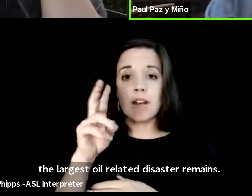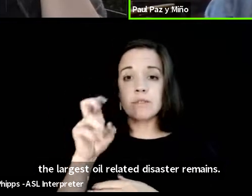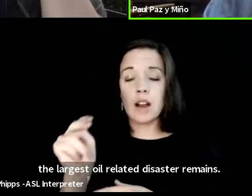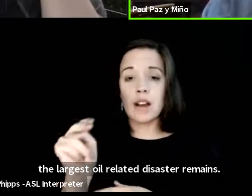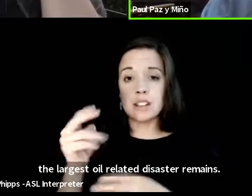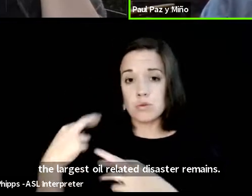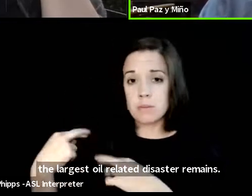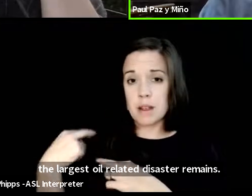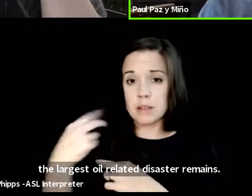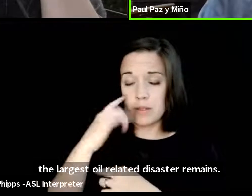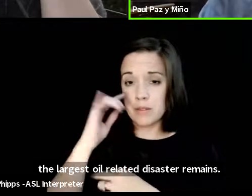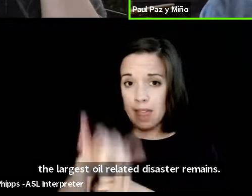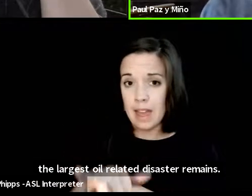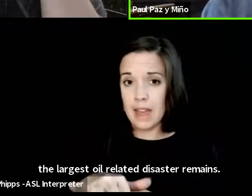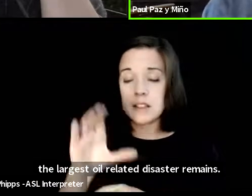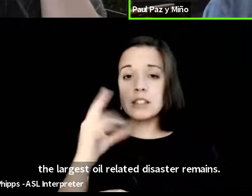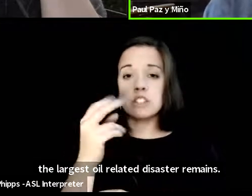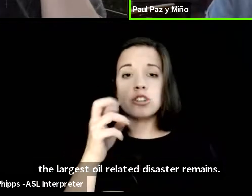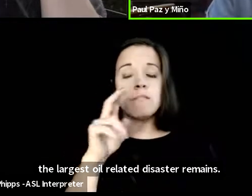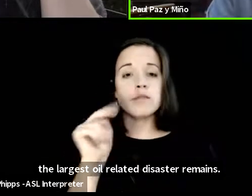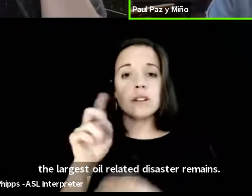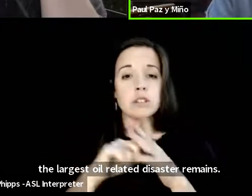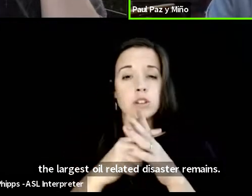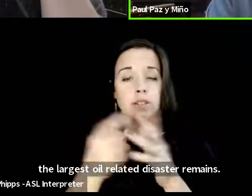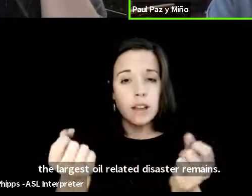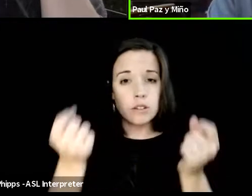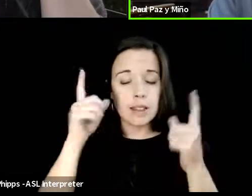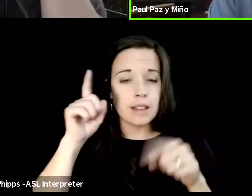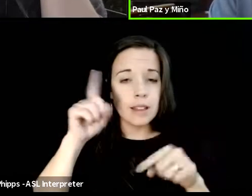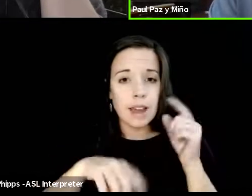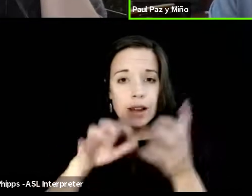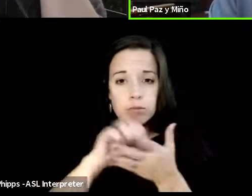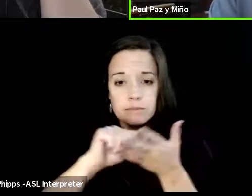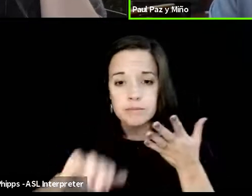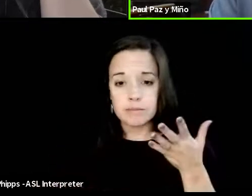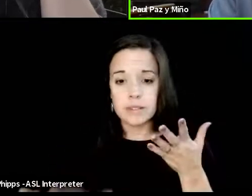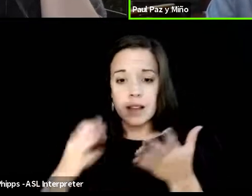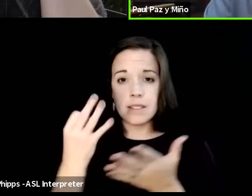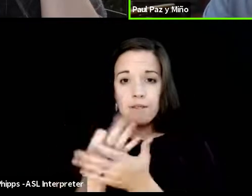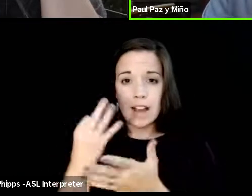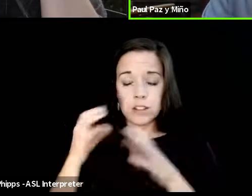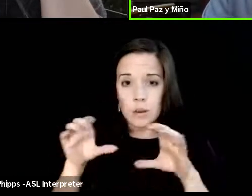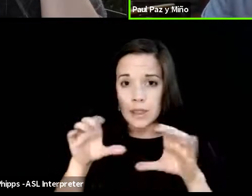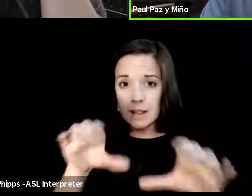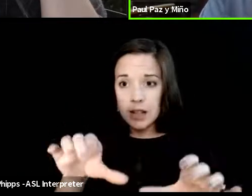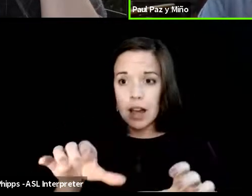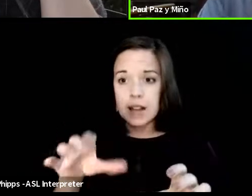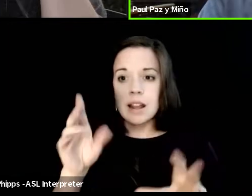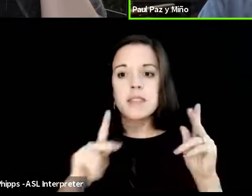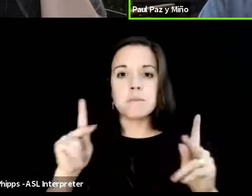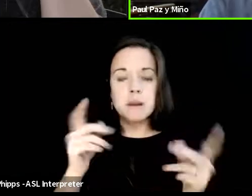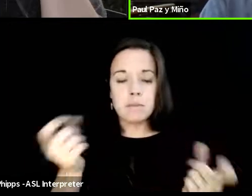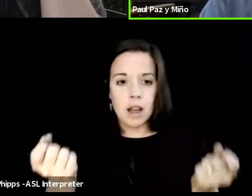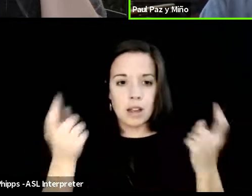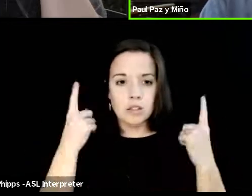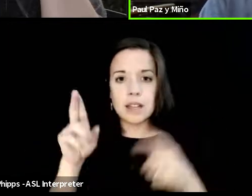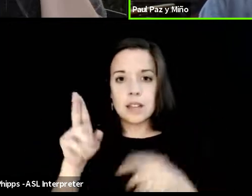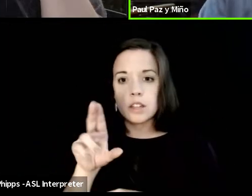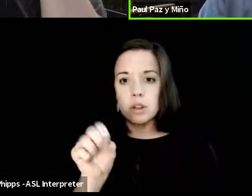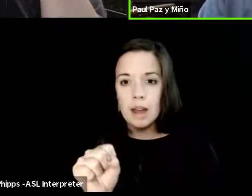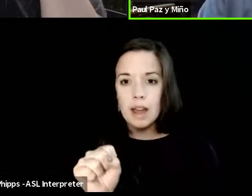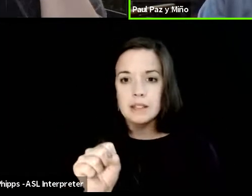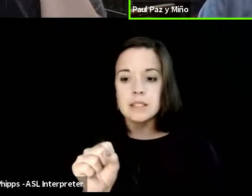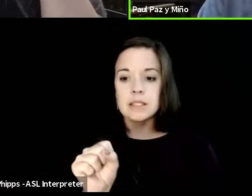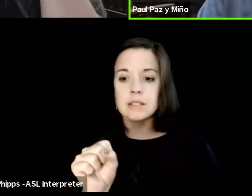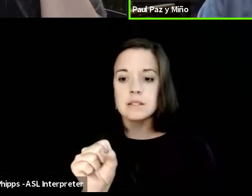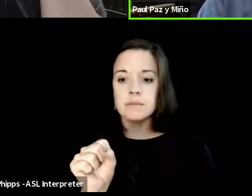so that chevron starts to understand that they can't wipe away and hide the facts of what they've done and that people understand in the u.s that